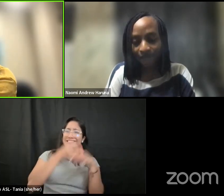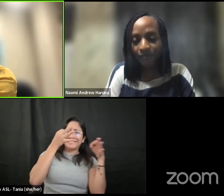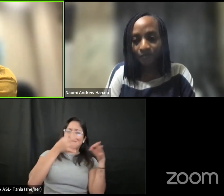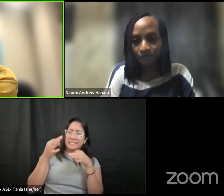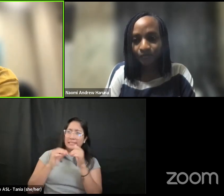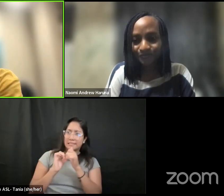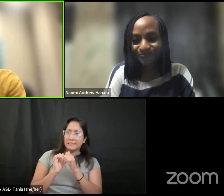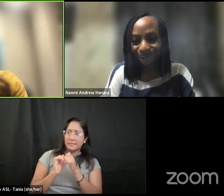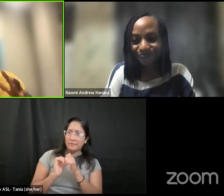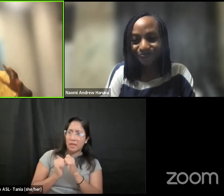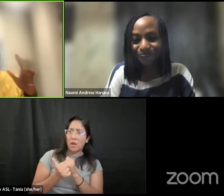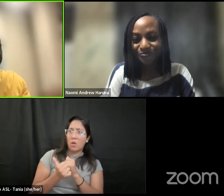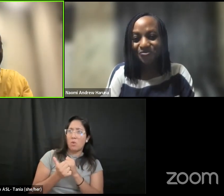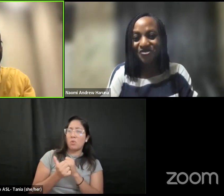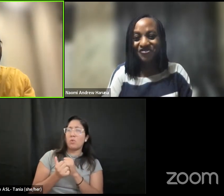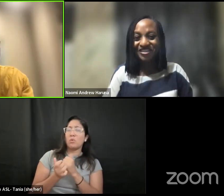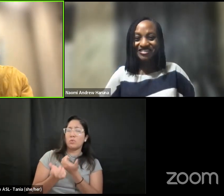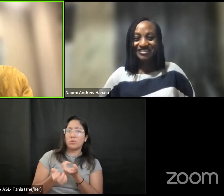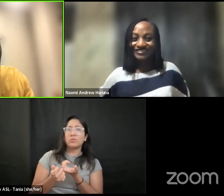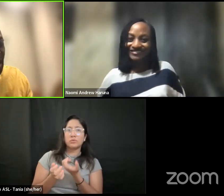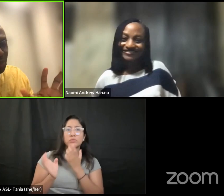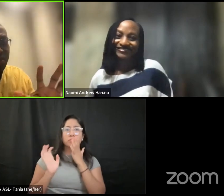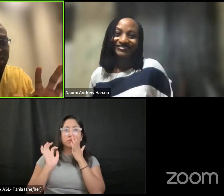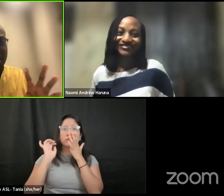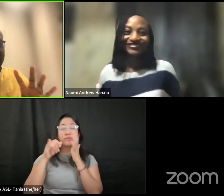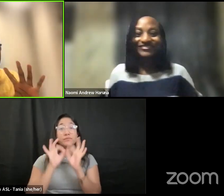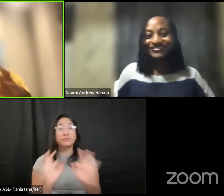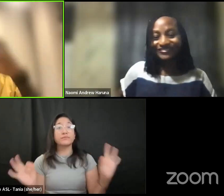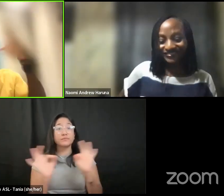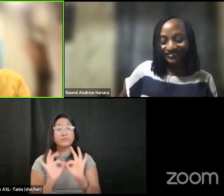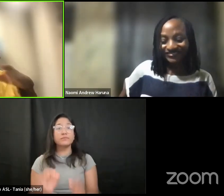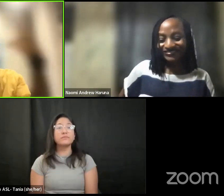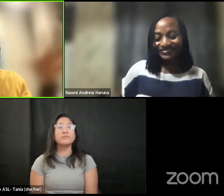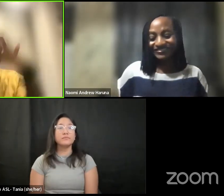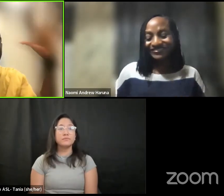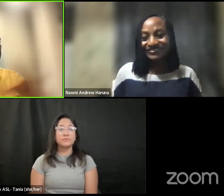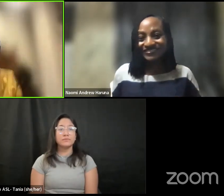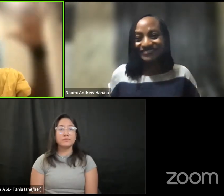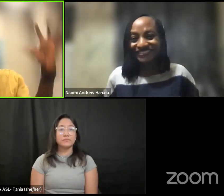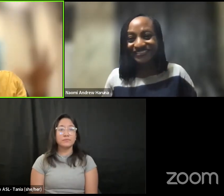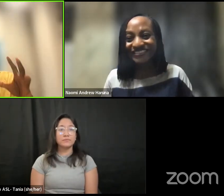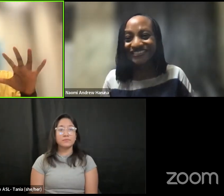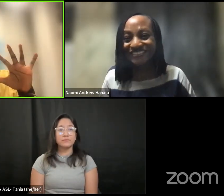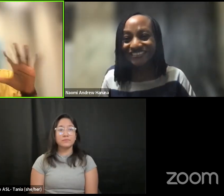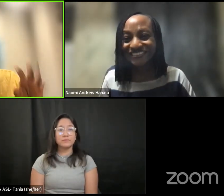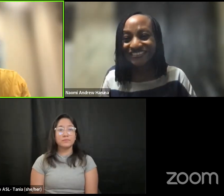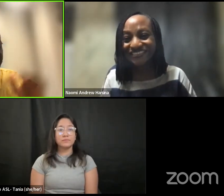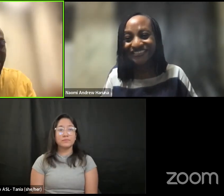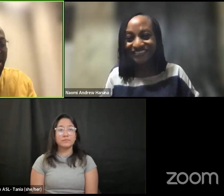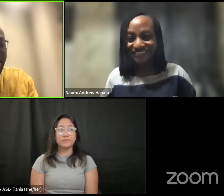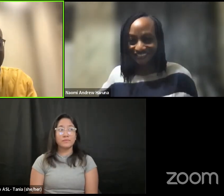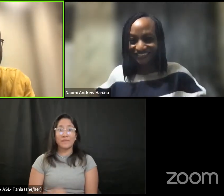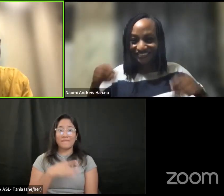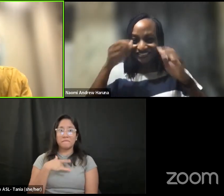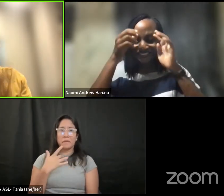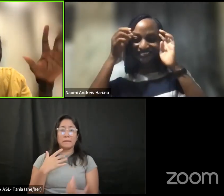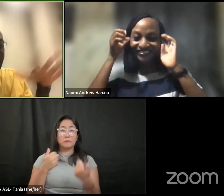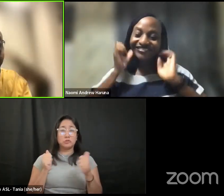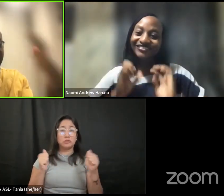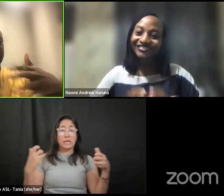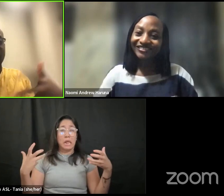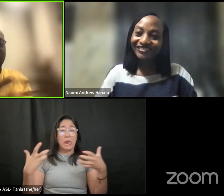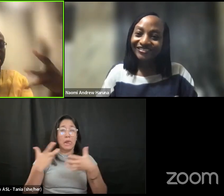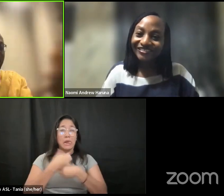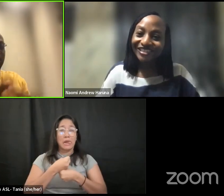so um i will leave it at that i i kind of feel like i'm bringing all of these things together i hope that i'm not i'm not